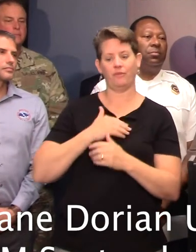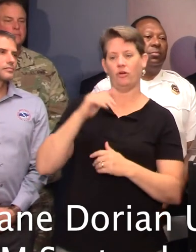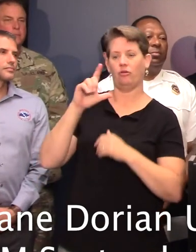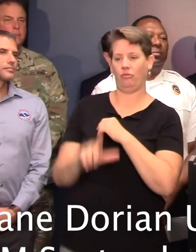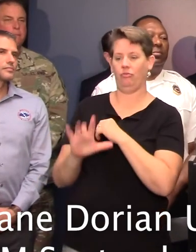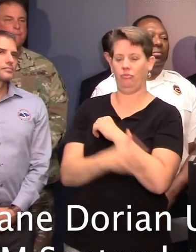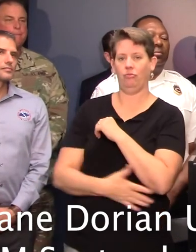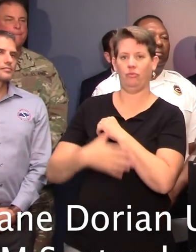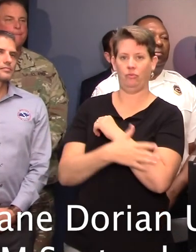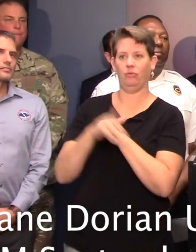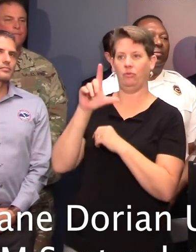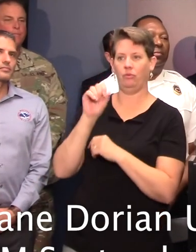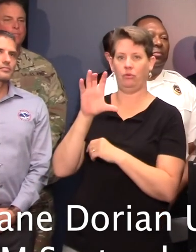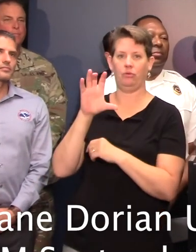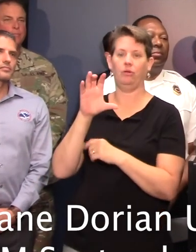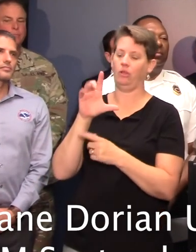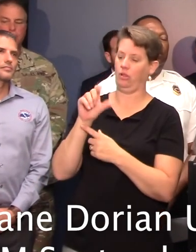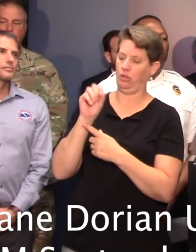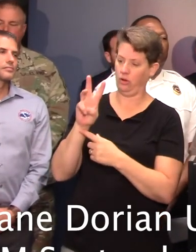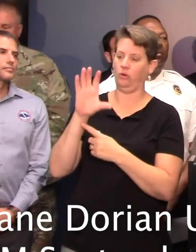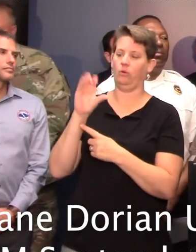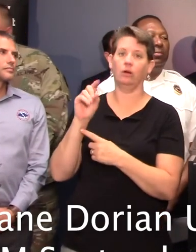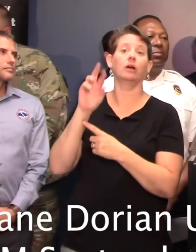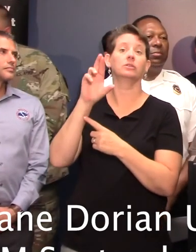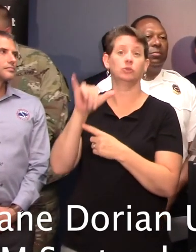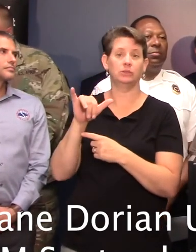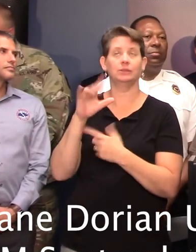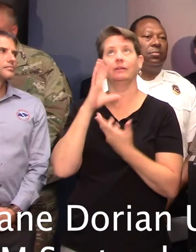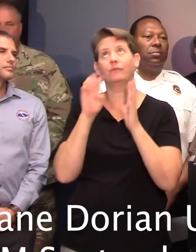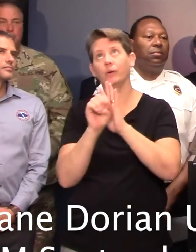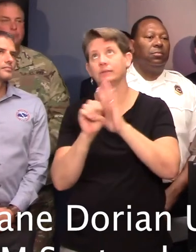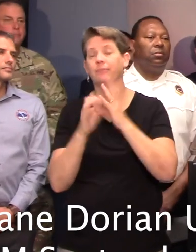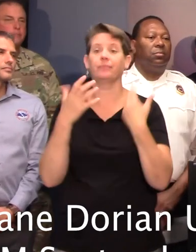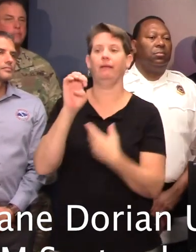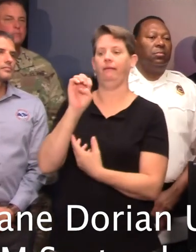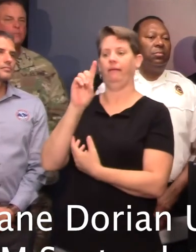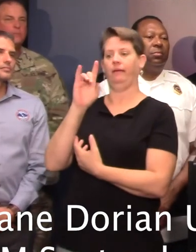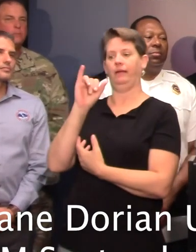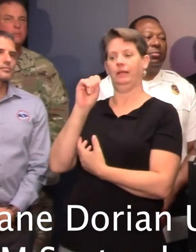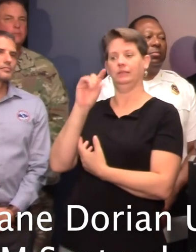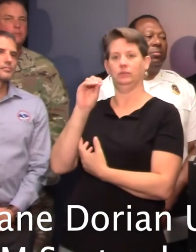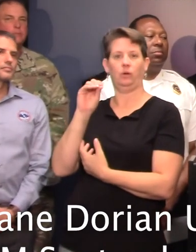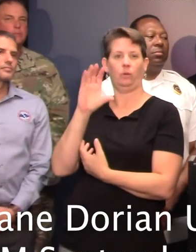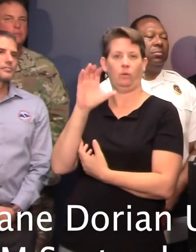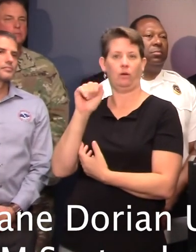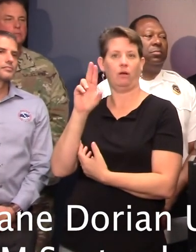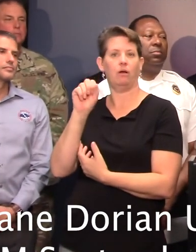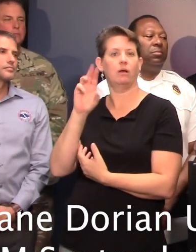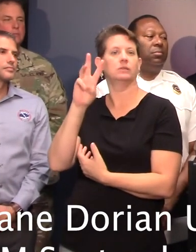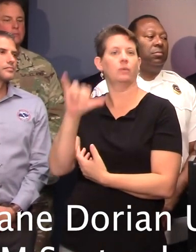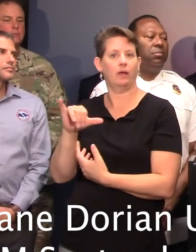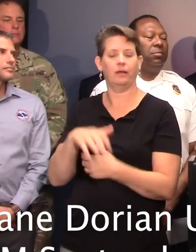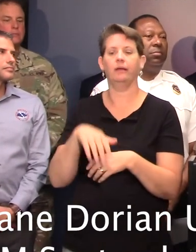country area where we traditionally see issues, say, around the Edisto-Calls Bay and US 21. Obviously, we're